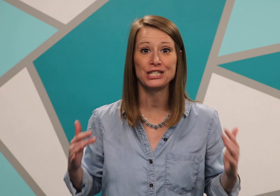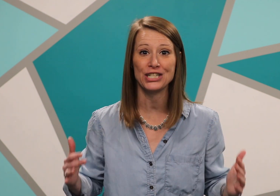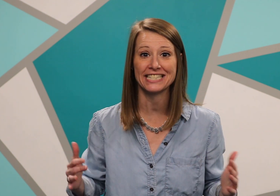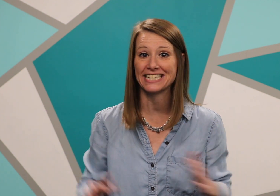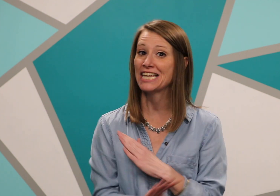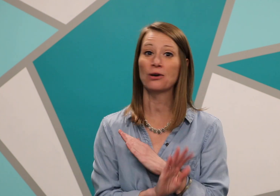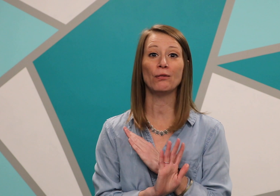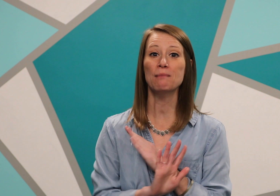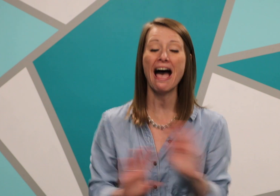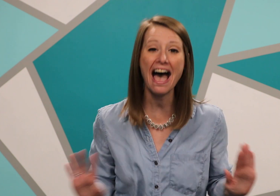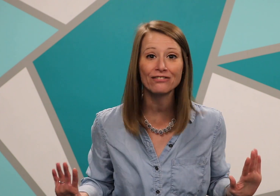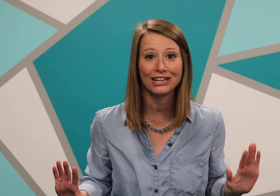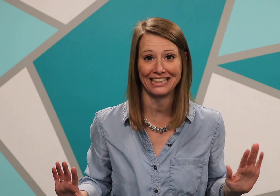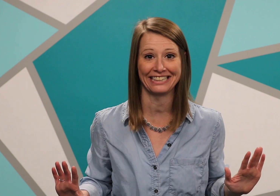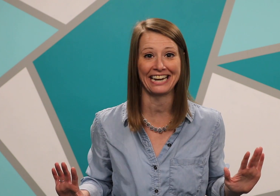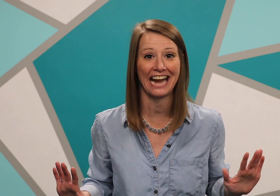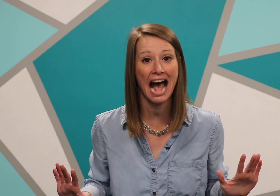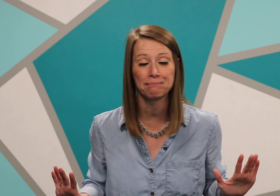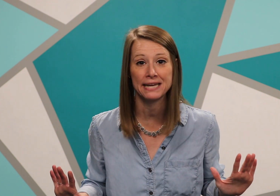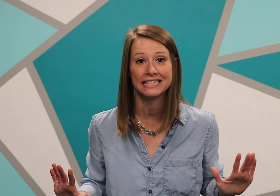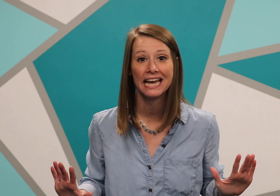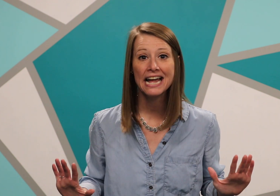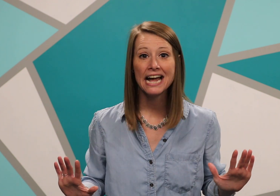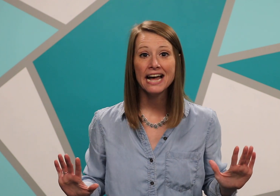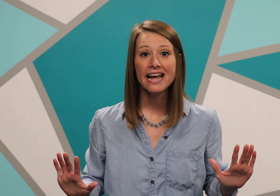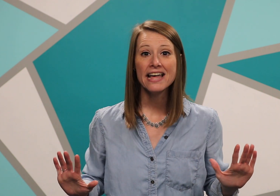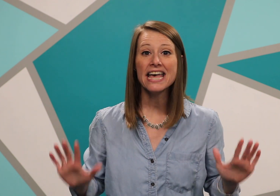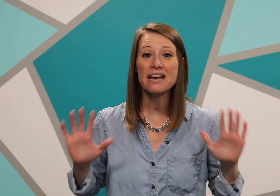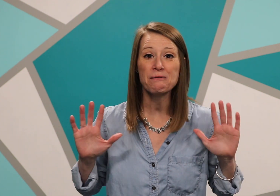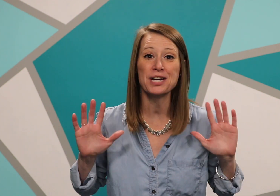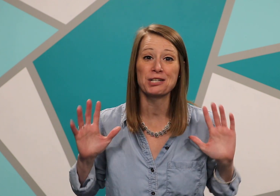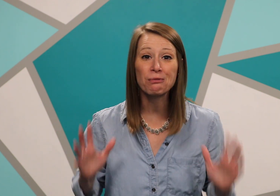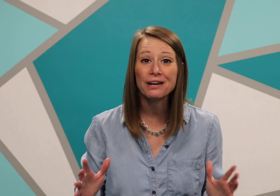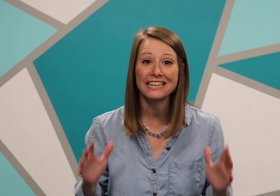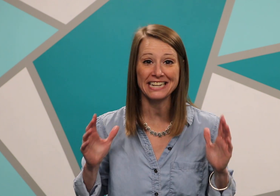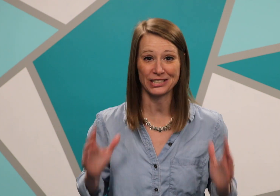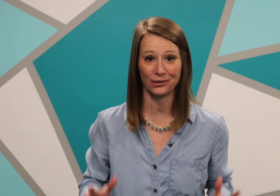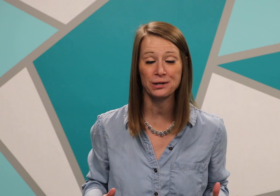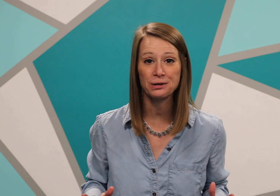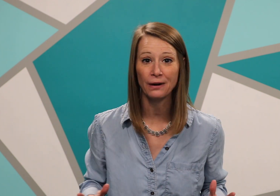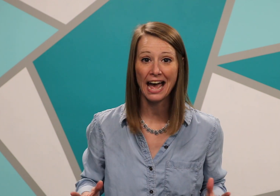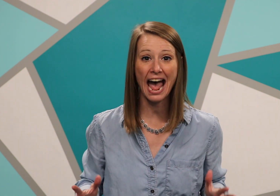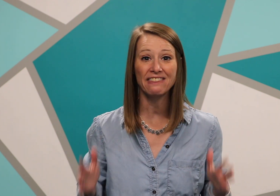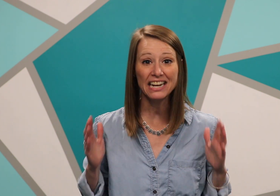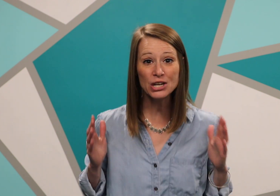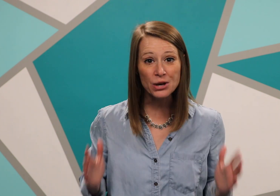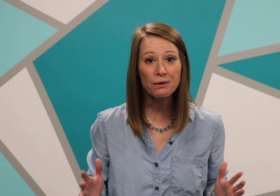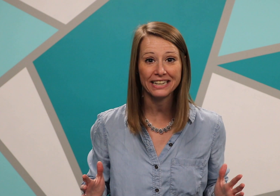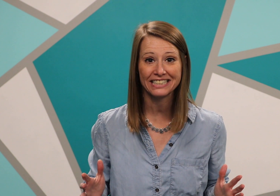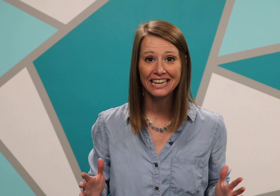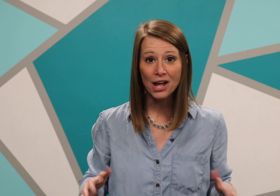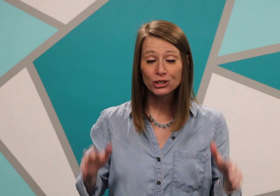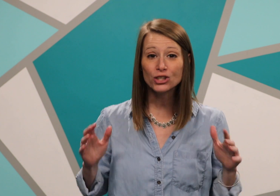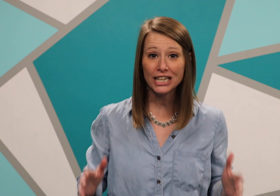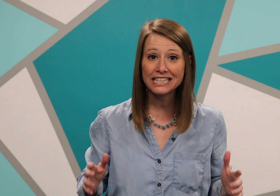Jesus. They told them everything that had happened. It was really true and they knew it. Jesus